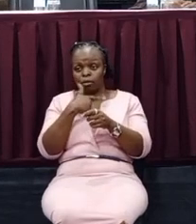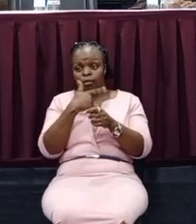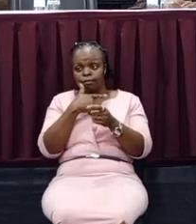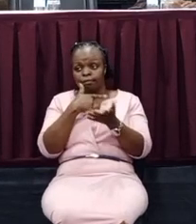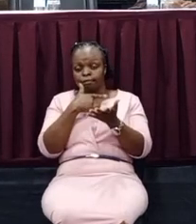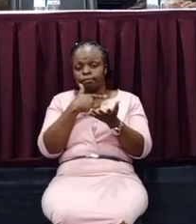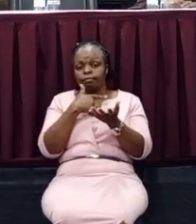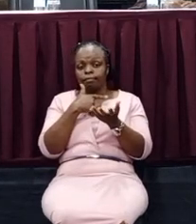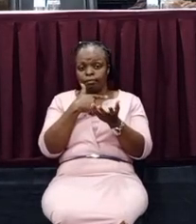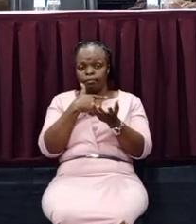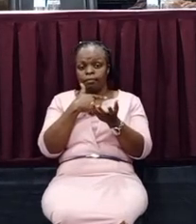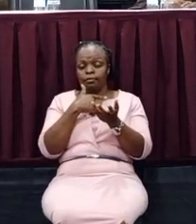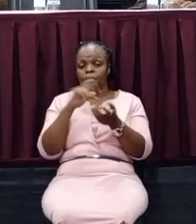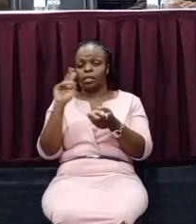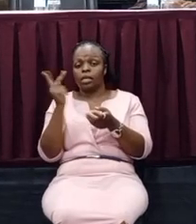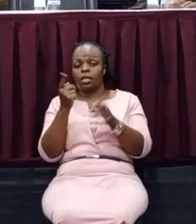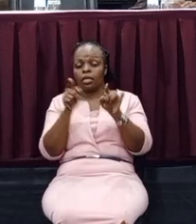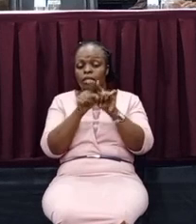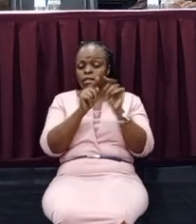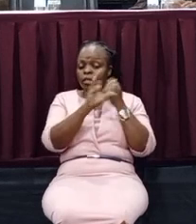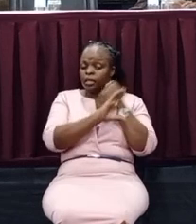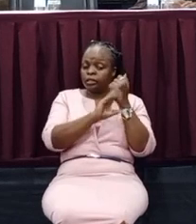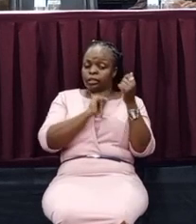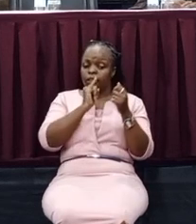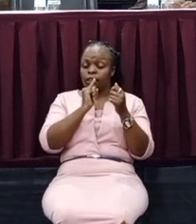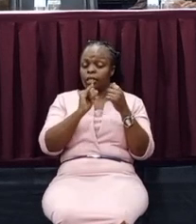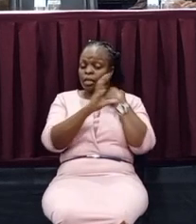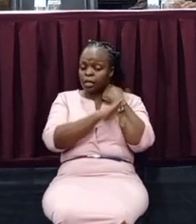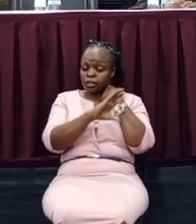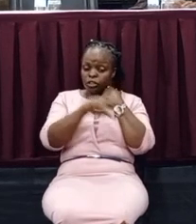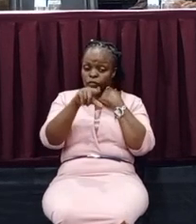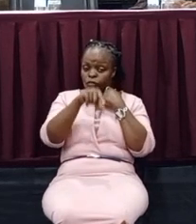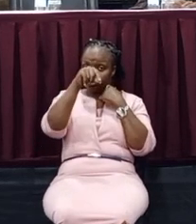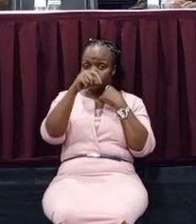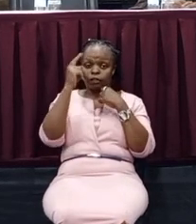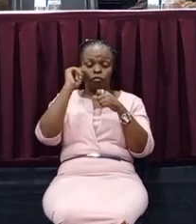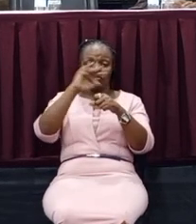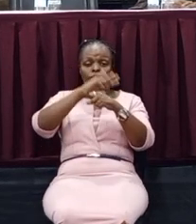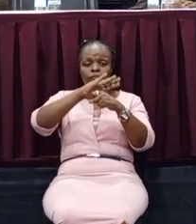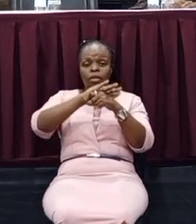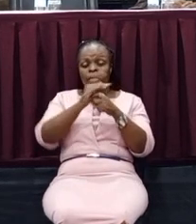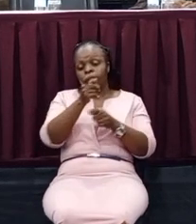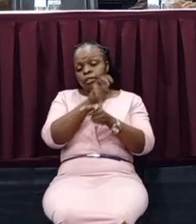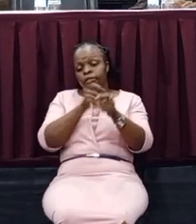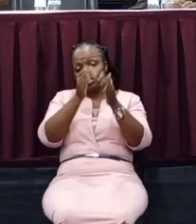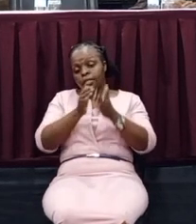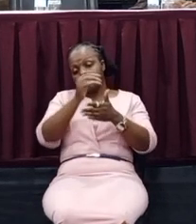we have, Kenya as a country, is a country of choice for many, many traders in this world. And it is